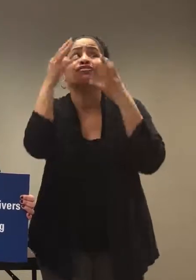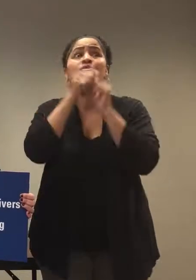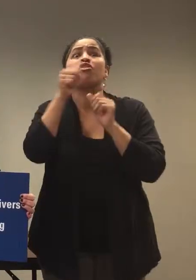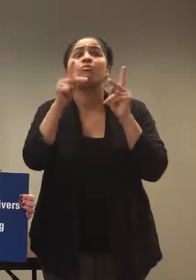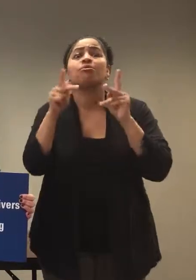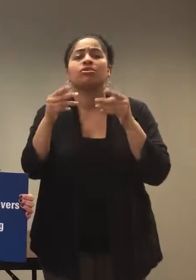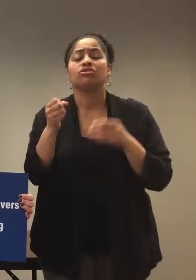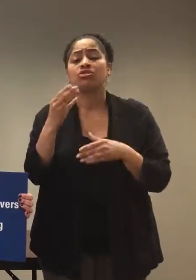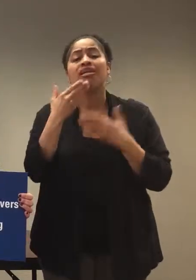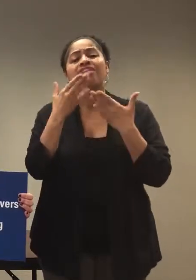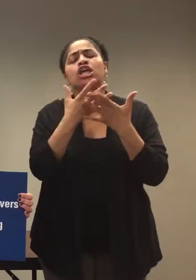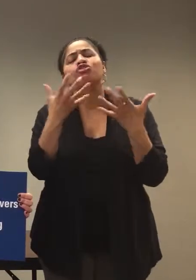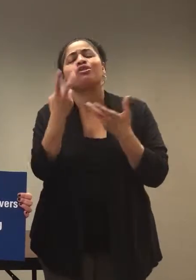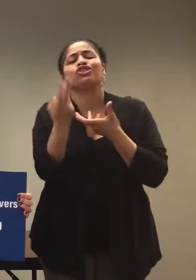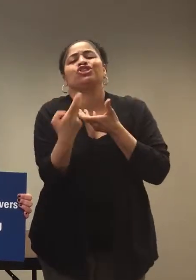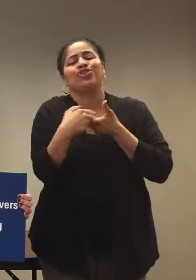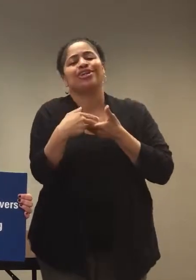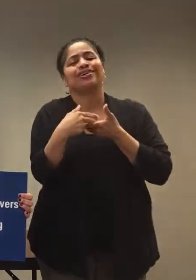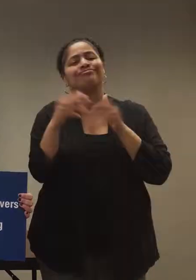others. Thanks so much for joining.